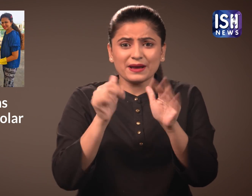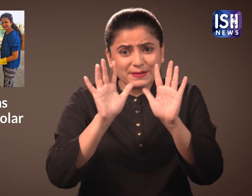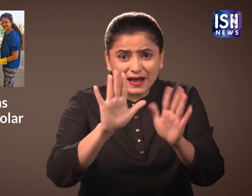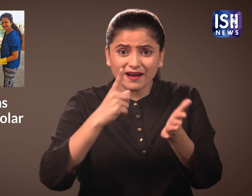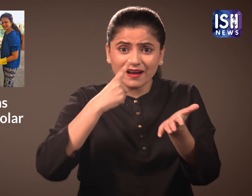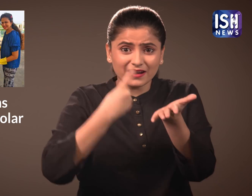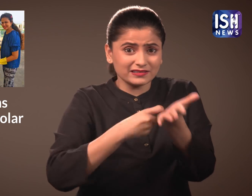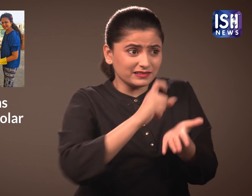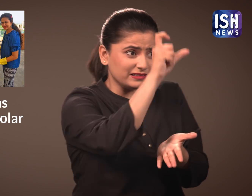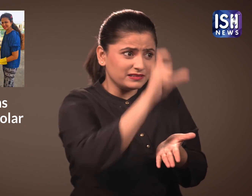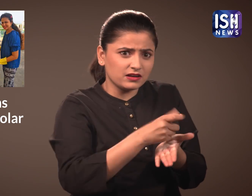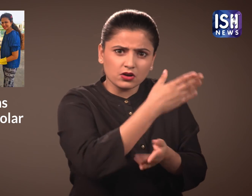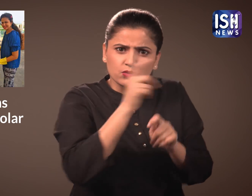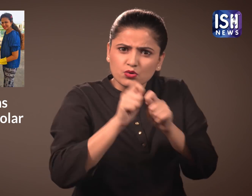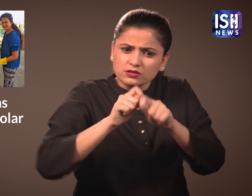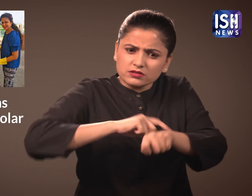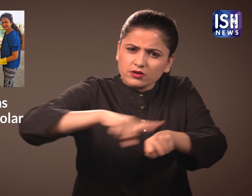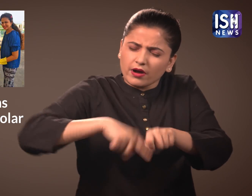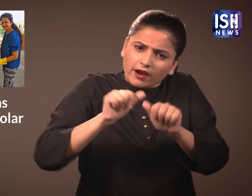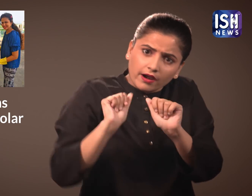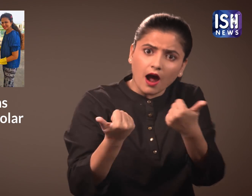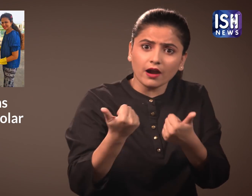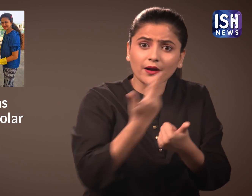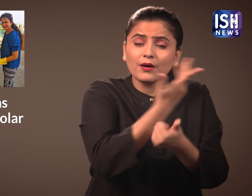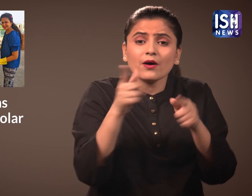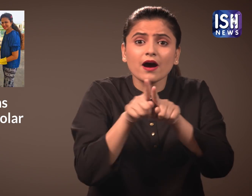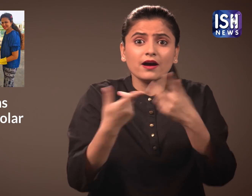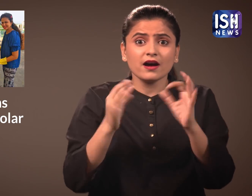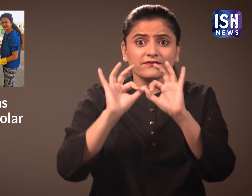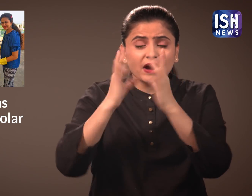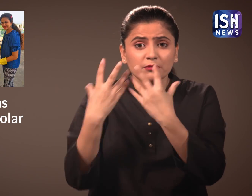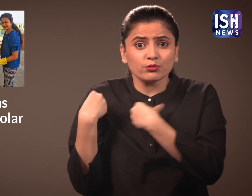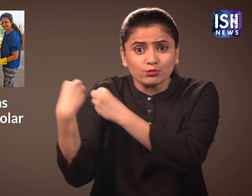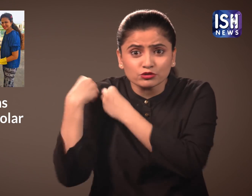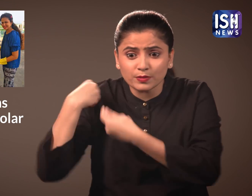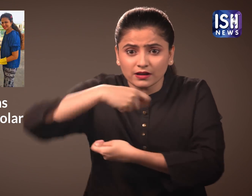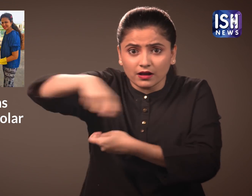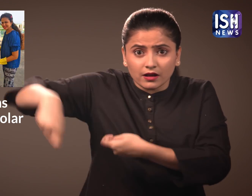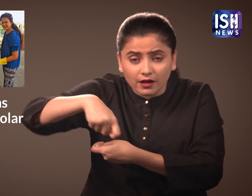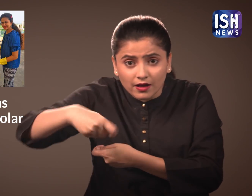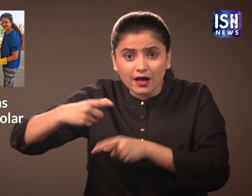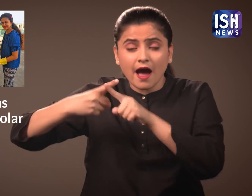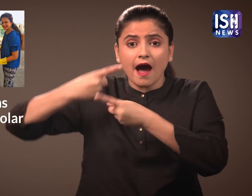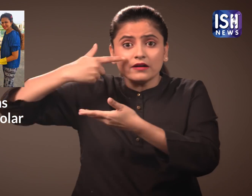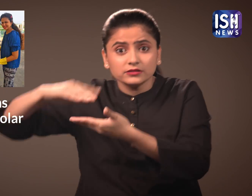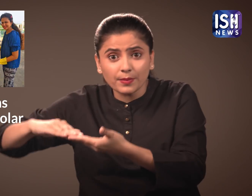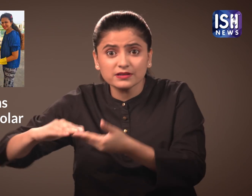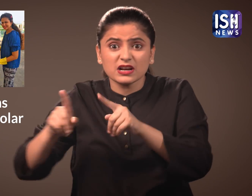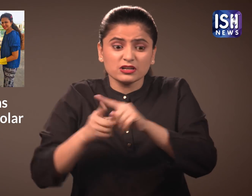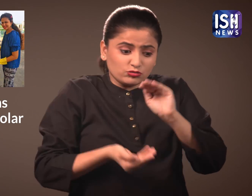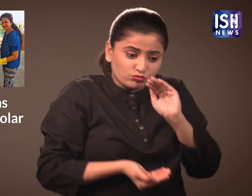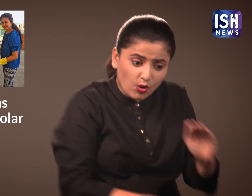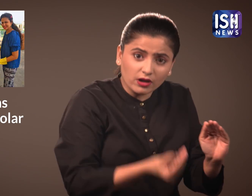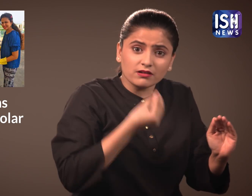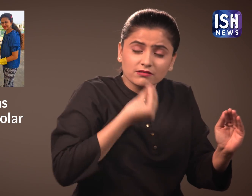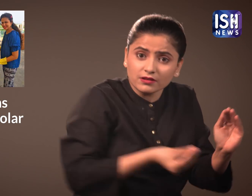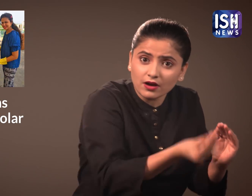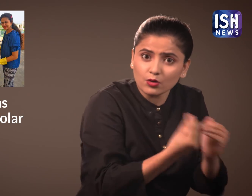However even after working so much, Rima can do it after carrying out responsibilities of her family, husband, feeding her son